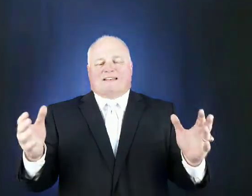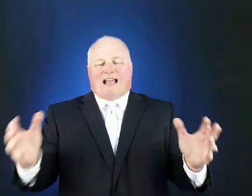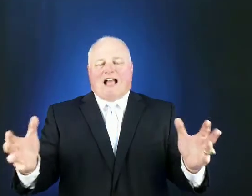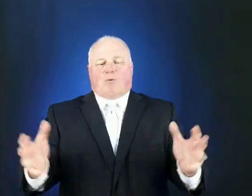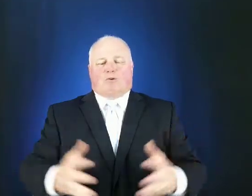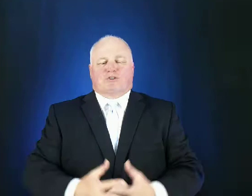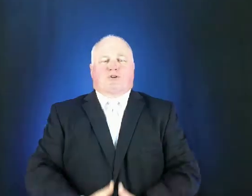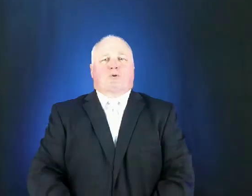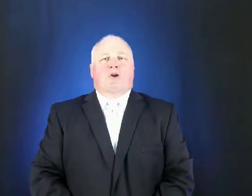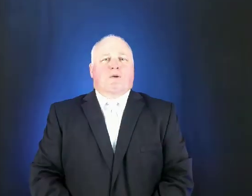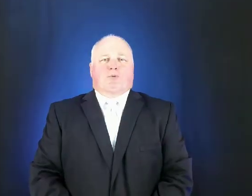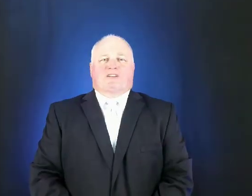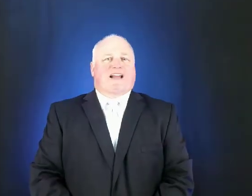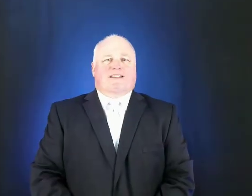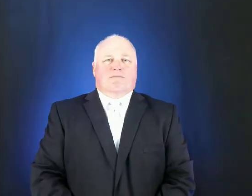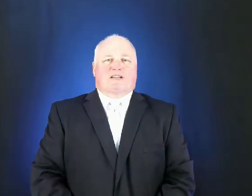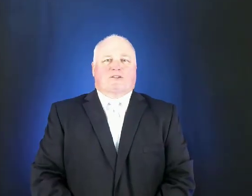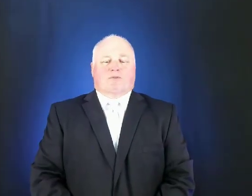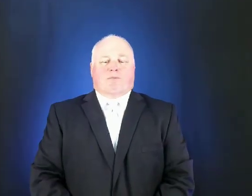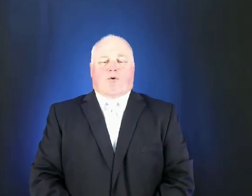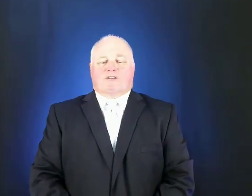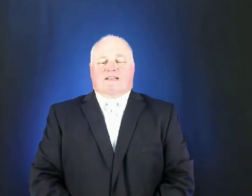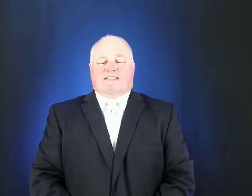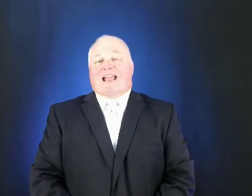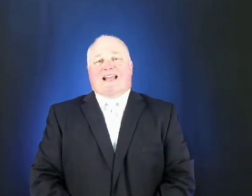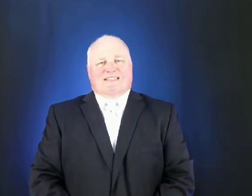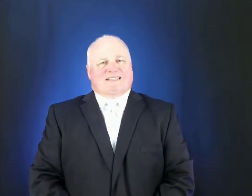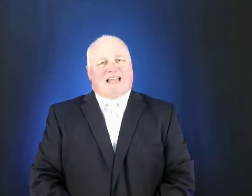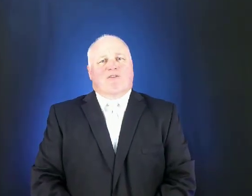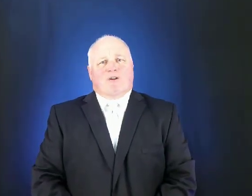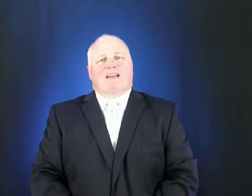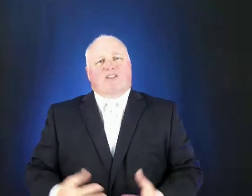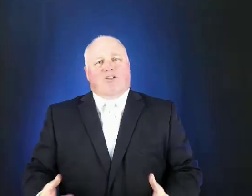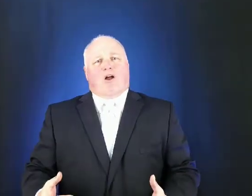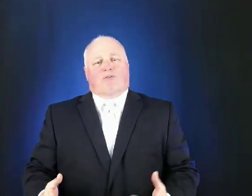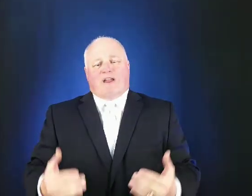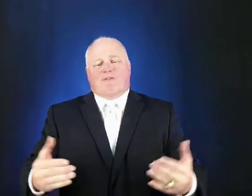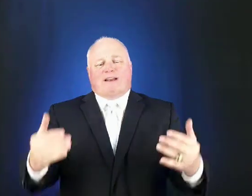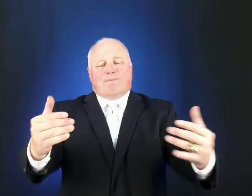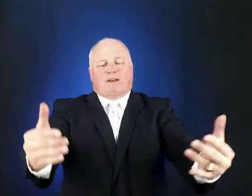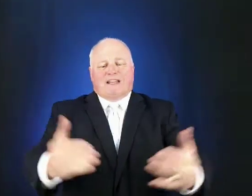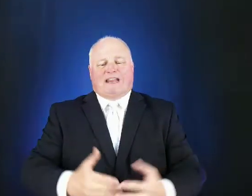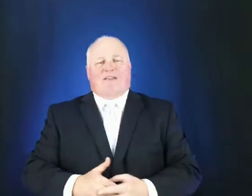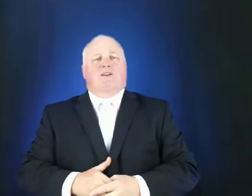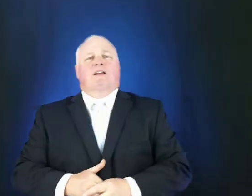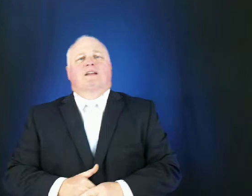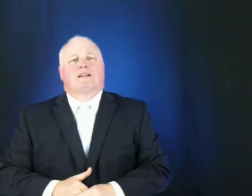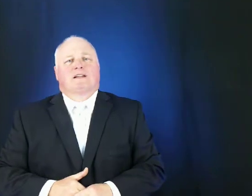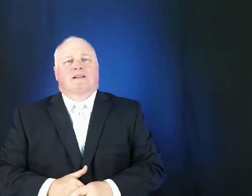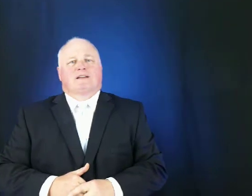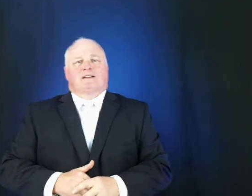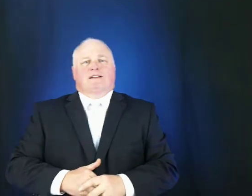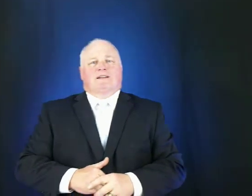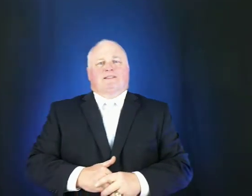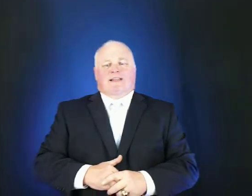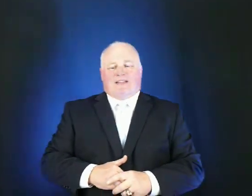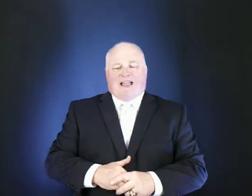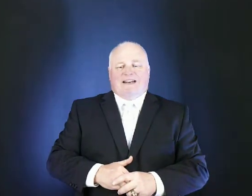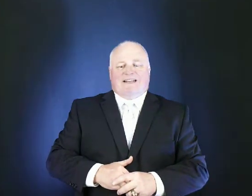towels to protect themselves from the poisonous gases they really thought they really believed that the aliens